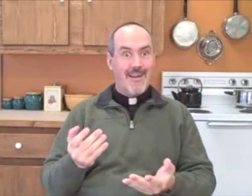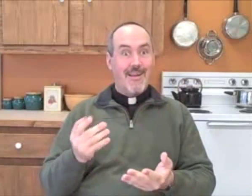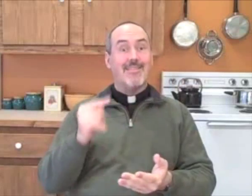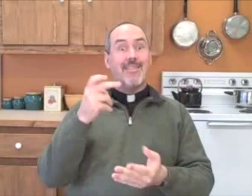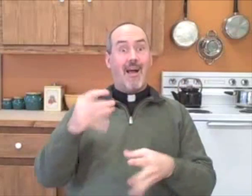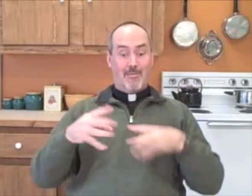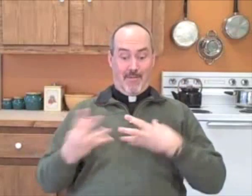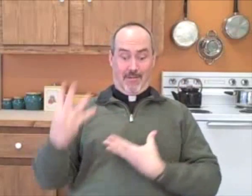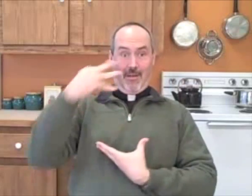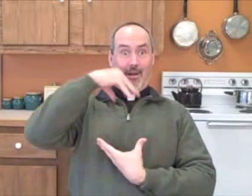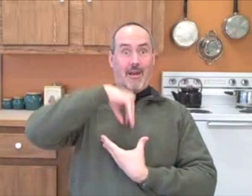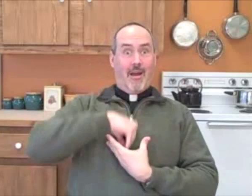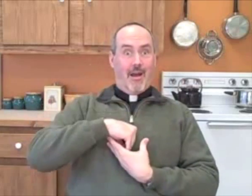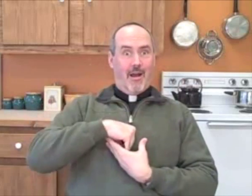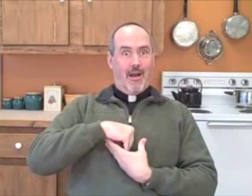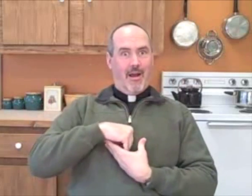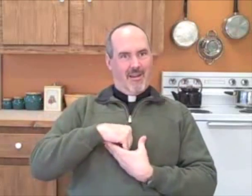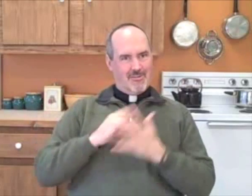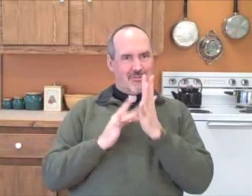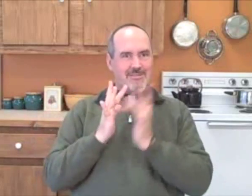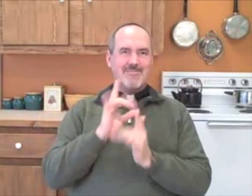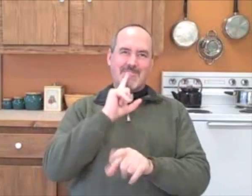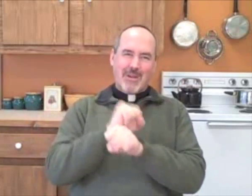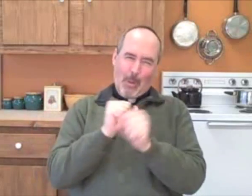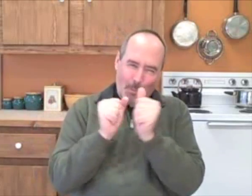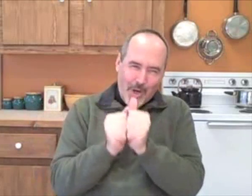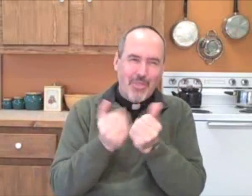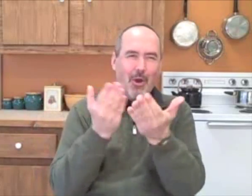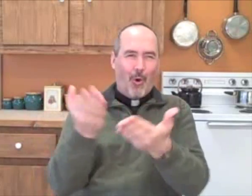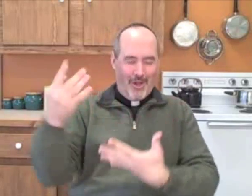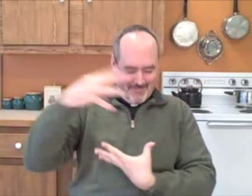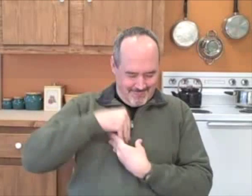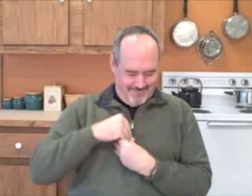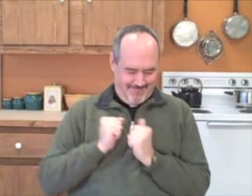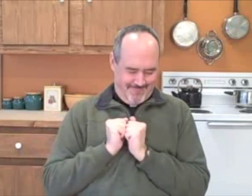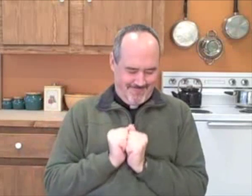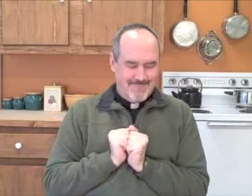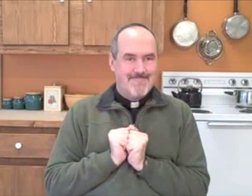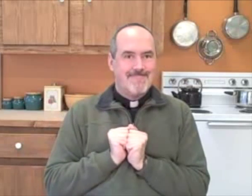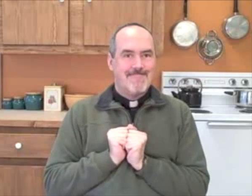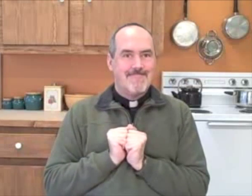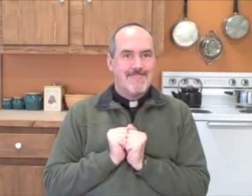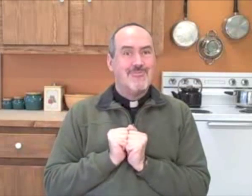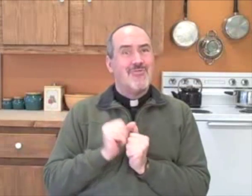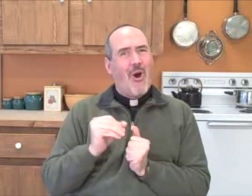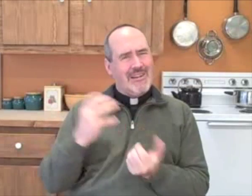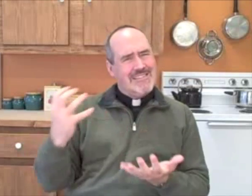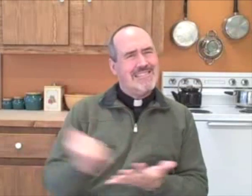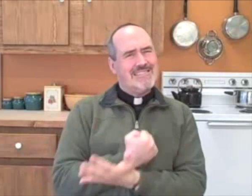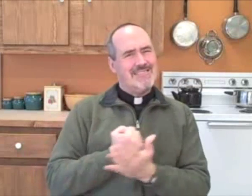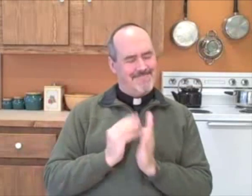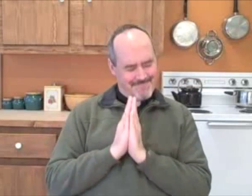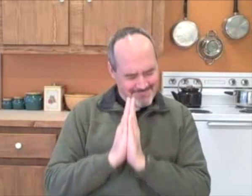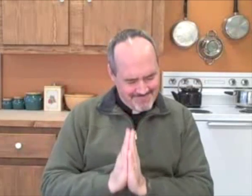Jesus is with you, present, right there, and we need to take advantage of that time to speak to him.